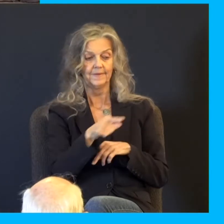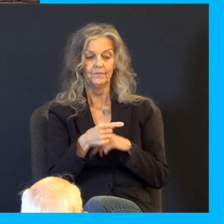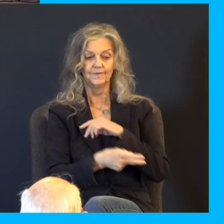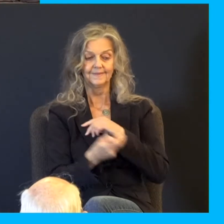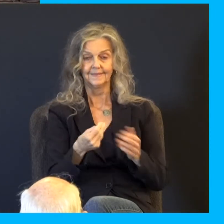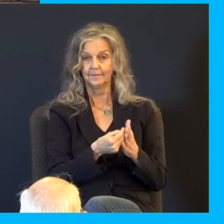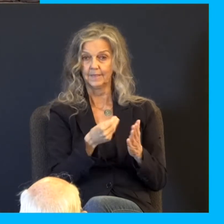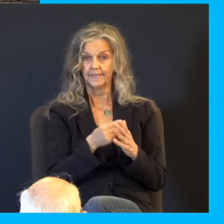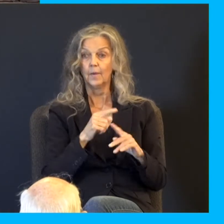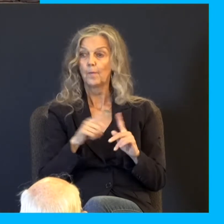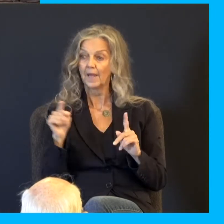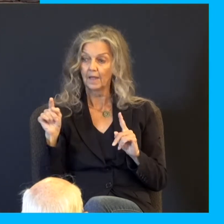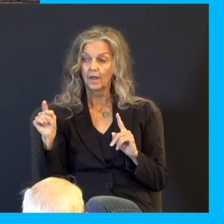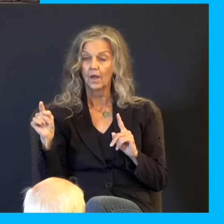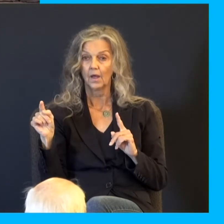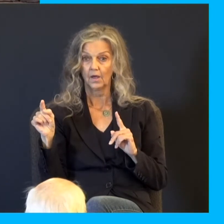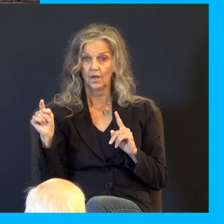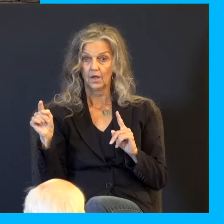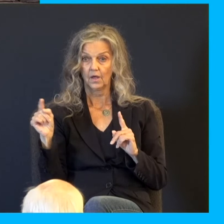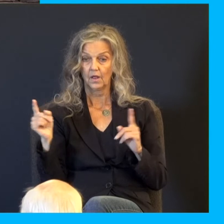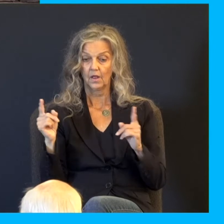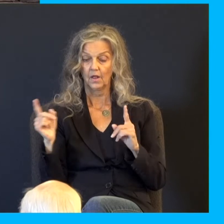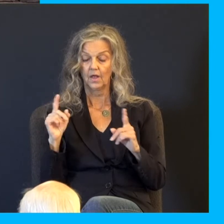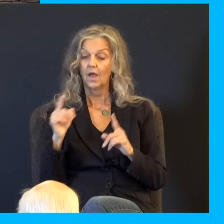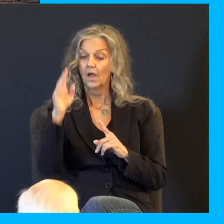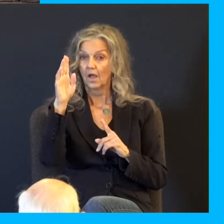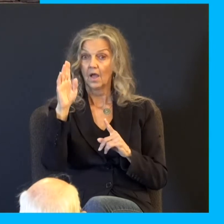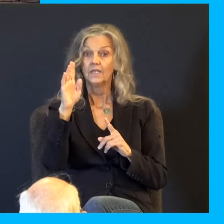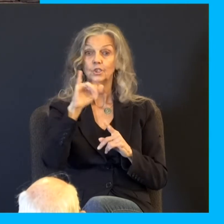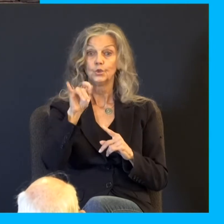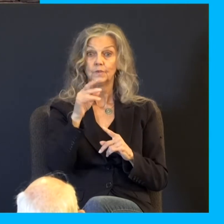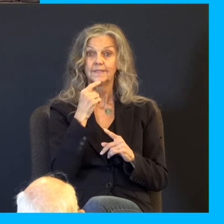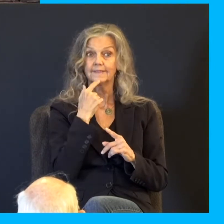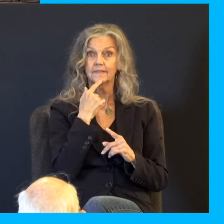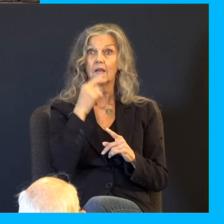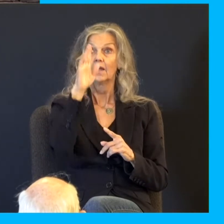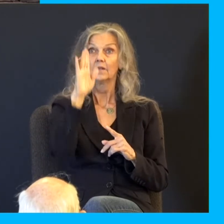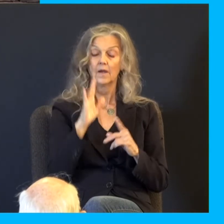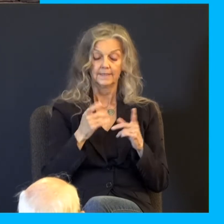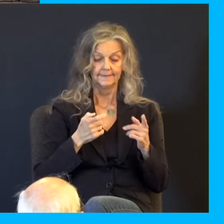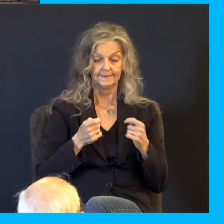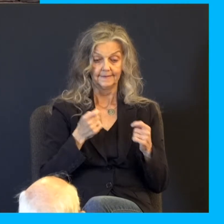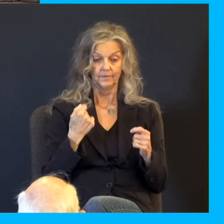But they're basically saying, God is dealing with us now for a sin we've committed in the past.